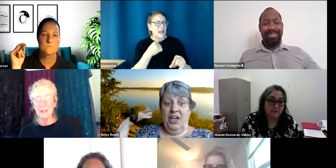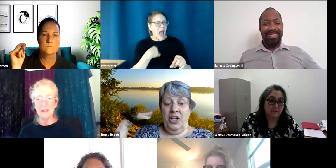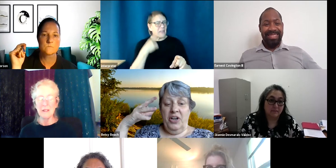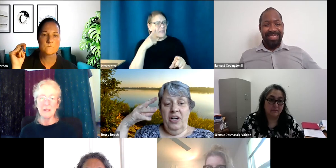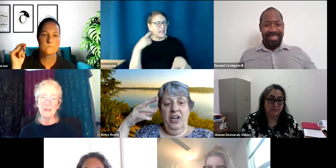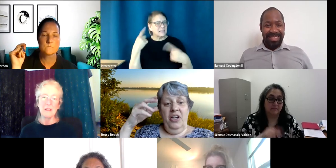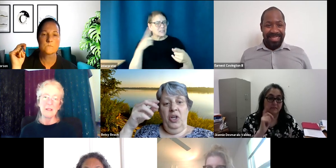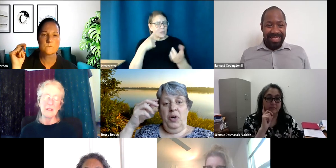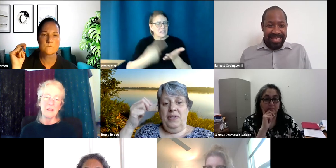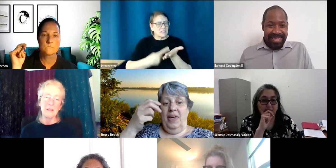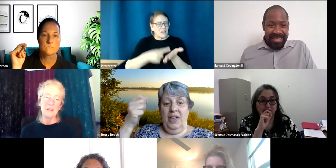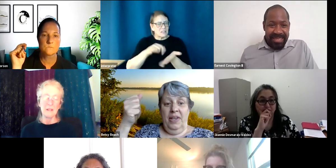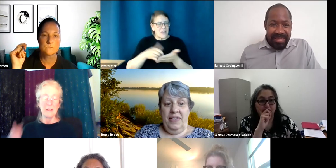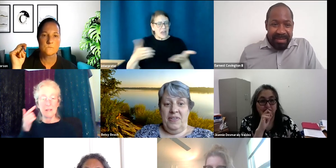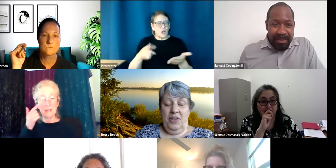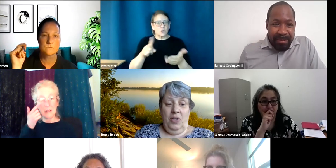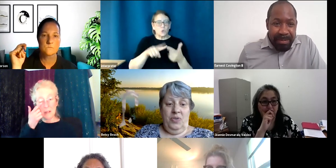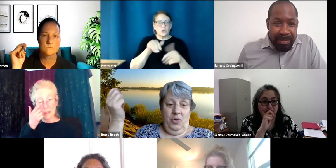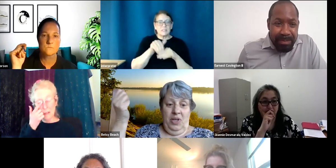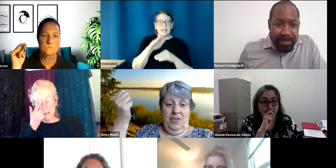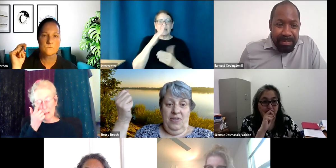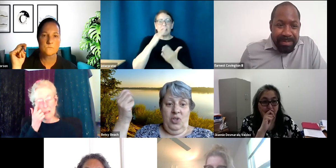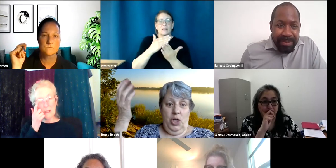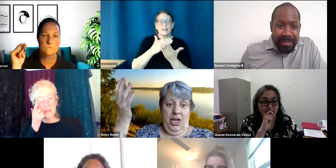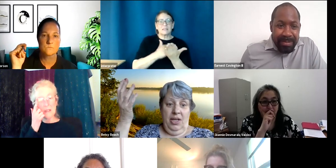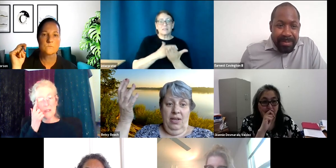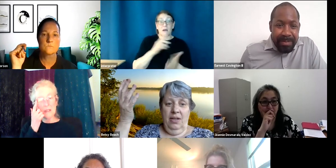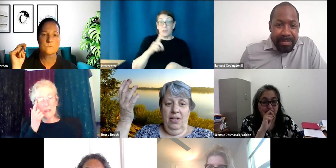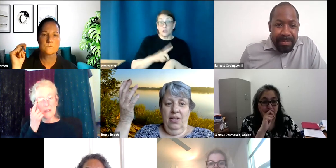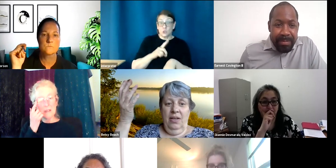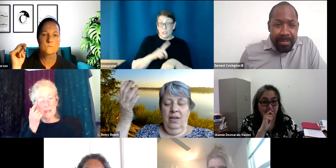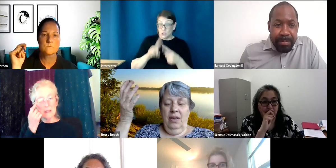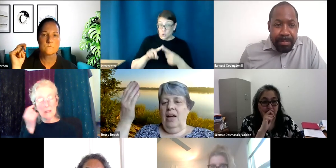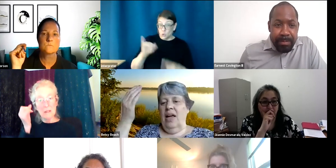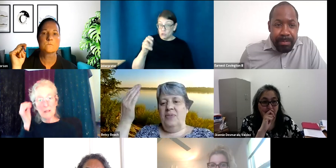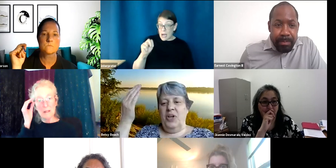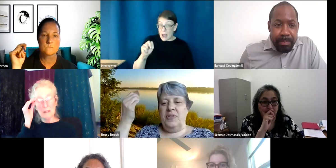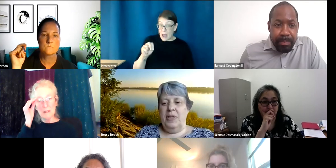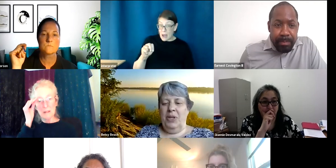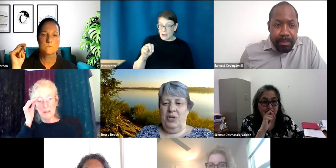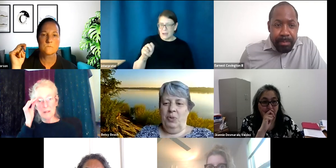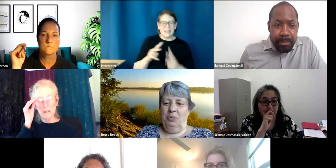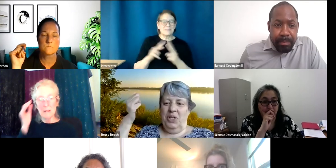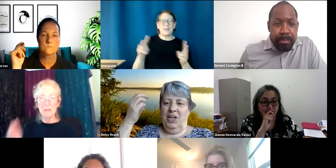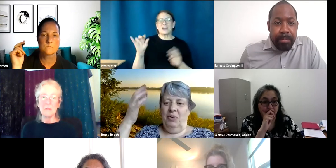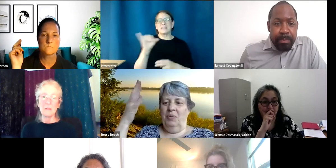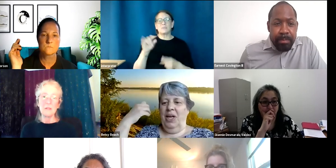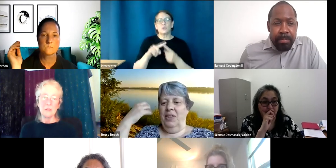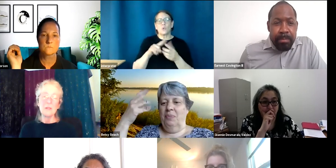here, you could send a list of those duties to jam. Okay. It's very similar to what we did when we had the